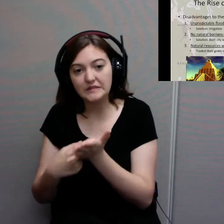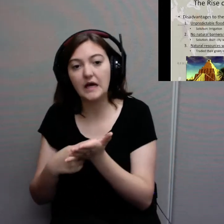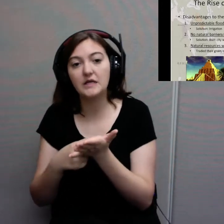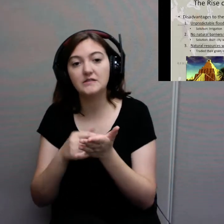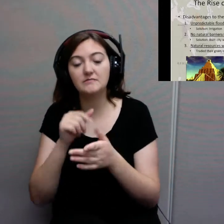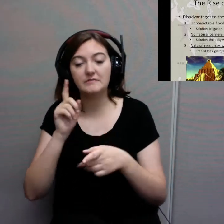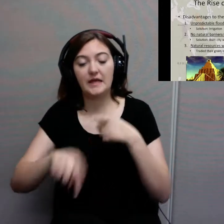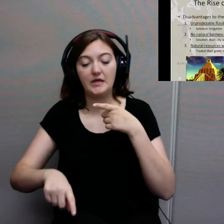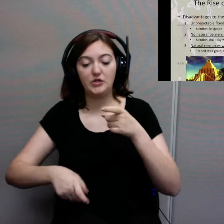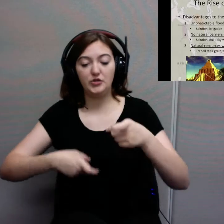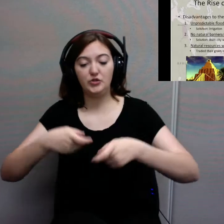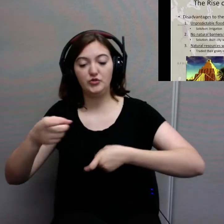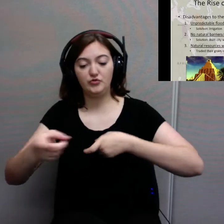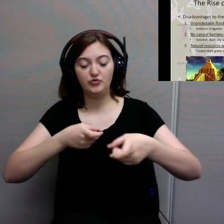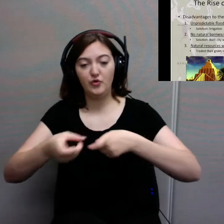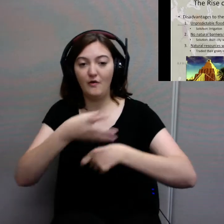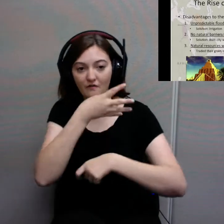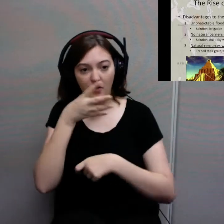irrigation.